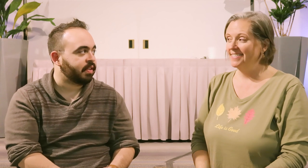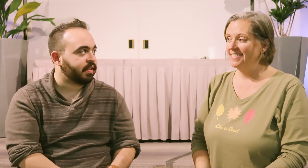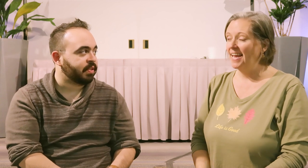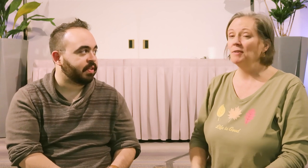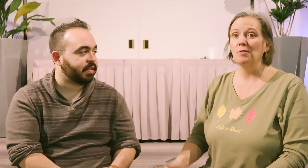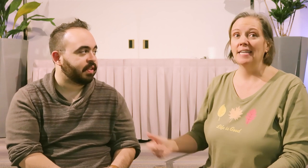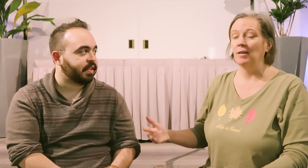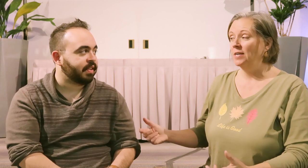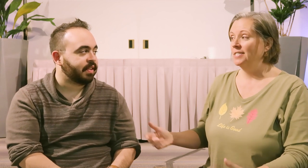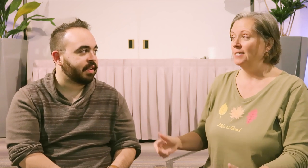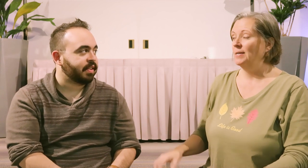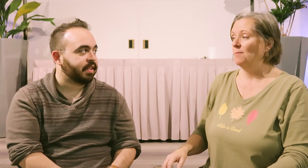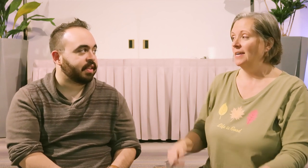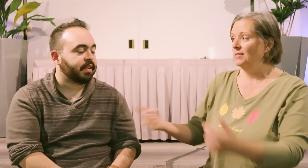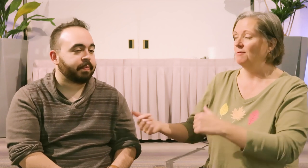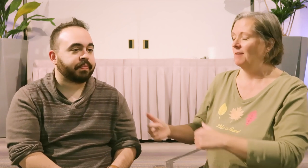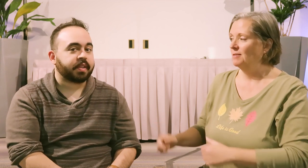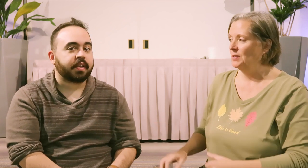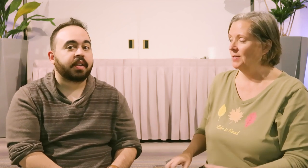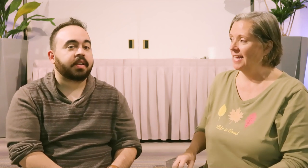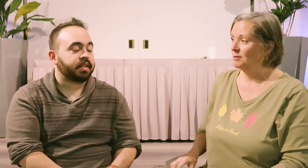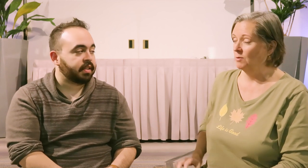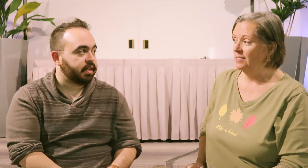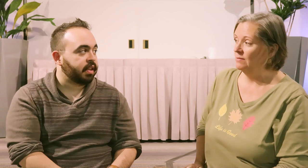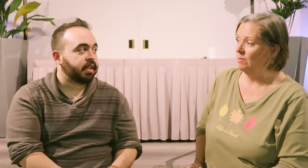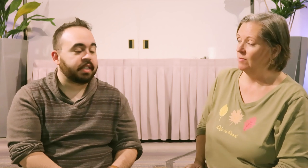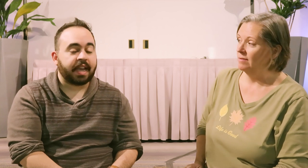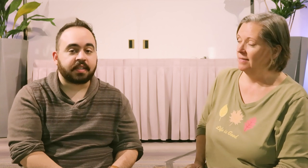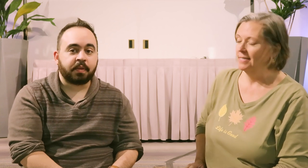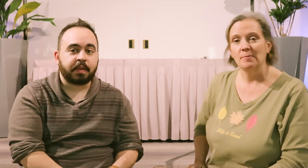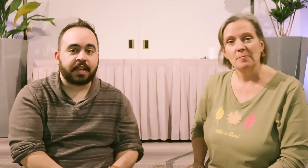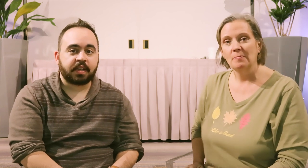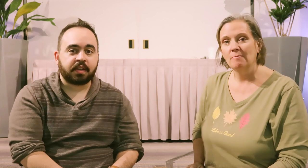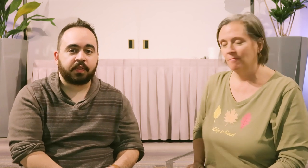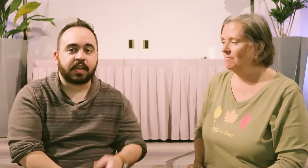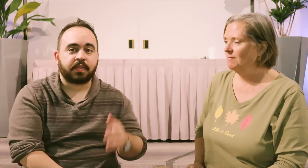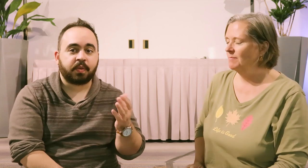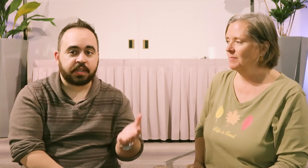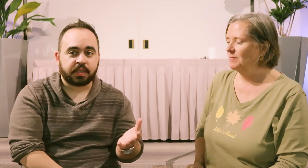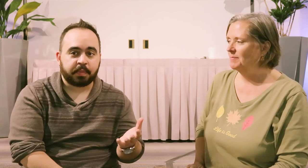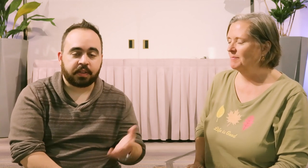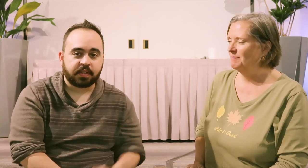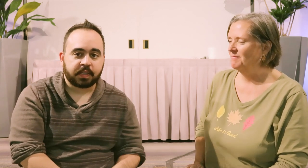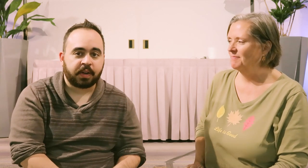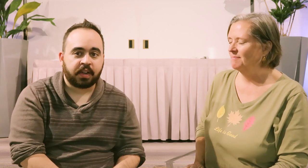And I look forward to getting questions so we can come back and do round two and answer some questions for people. Yes. That would be amazing. If you guys have questions about this experience,